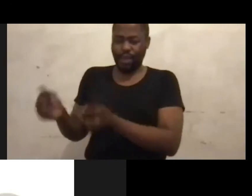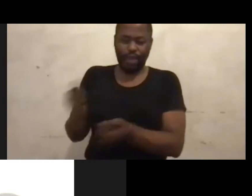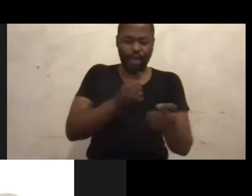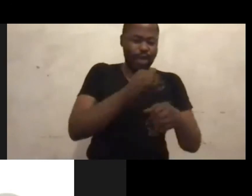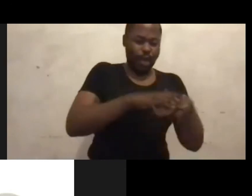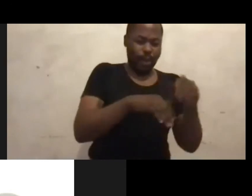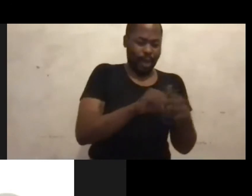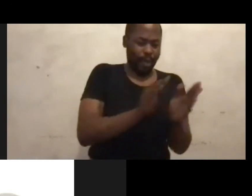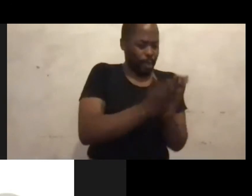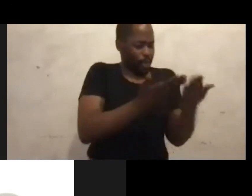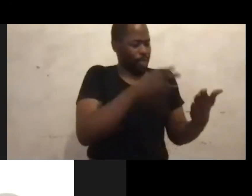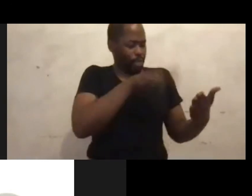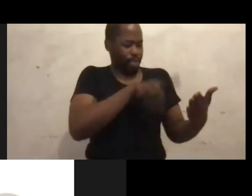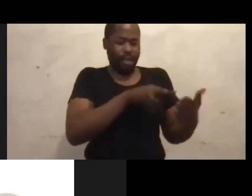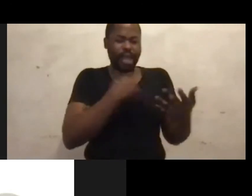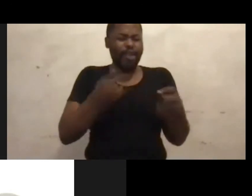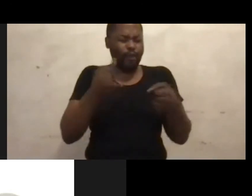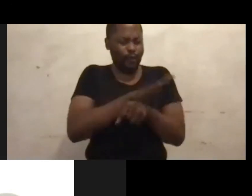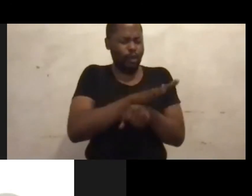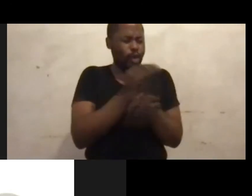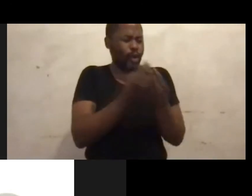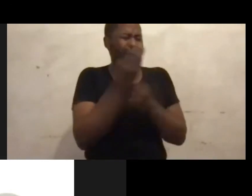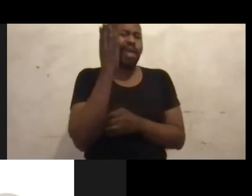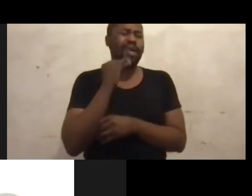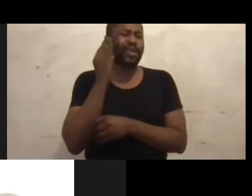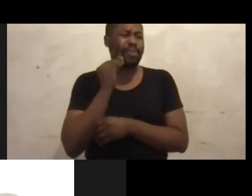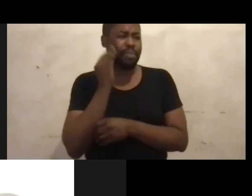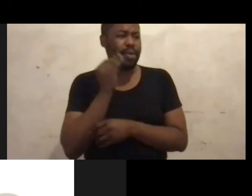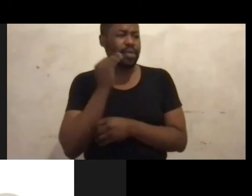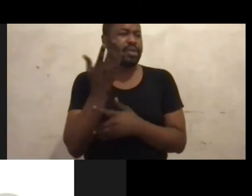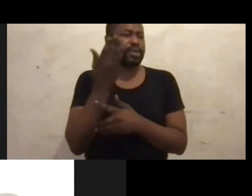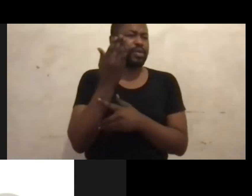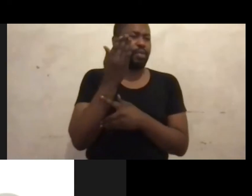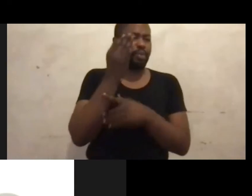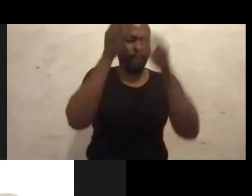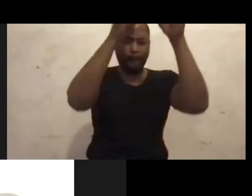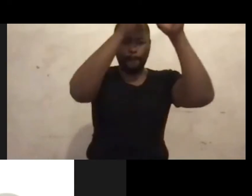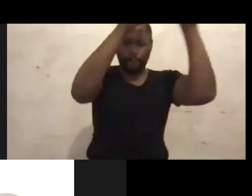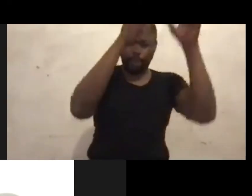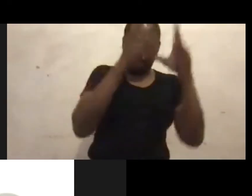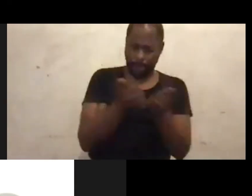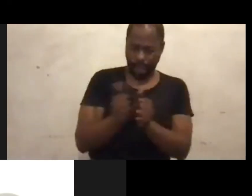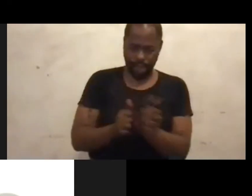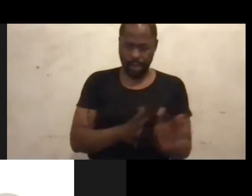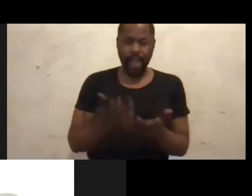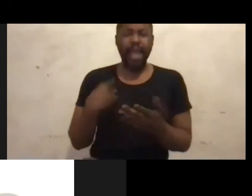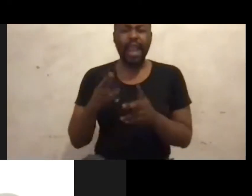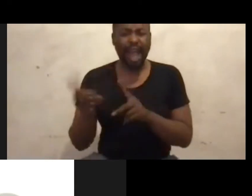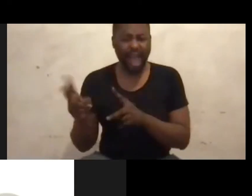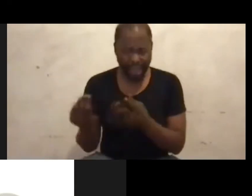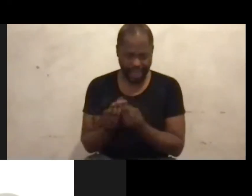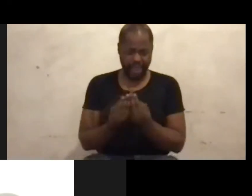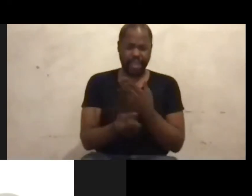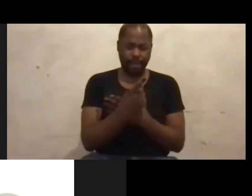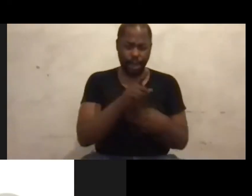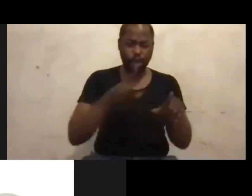with experiences and wisdoms and disappointments in places. But you never